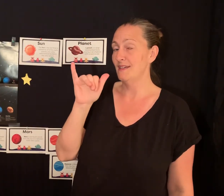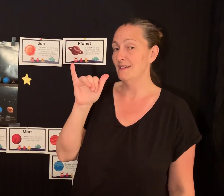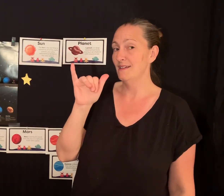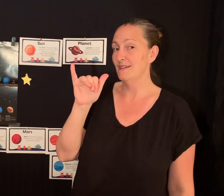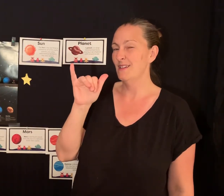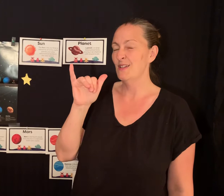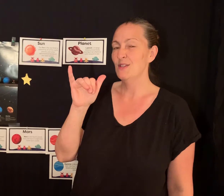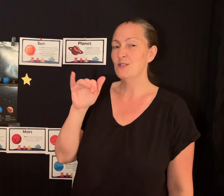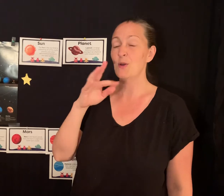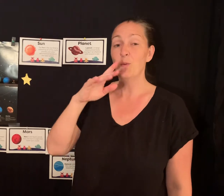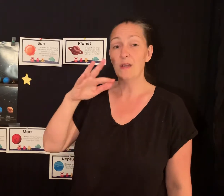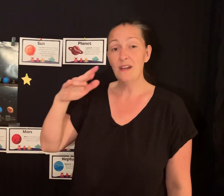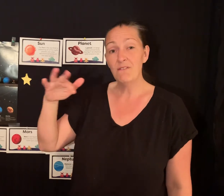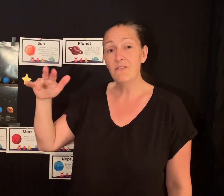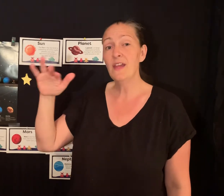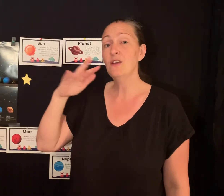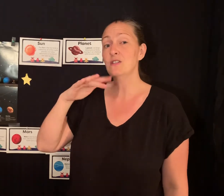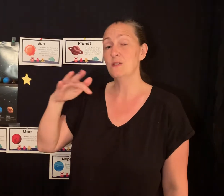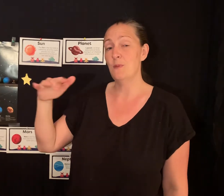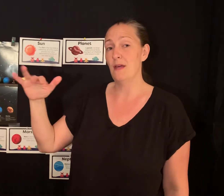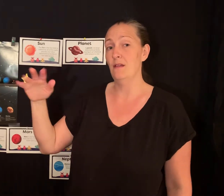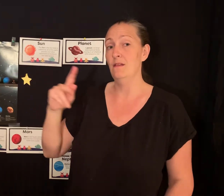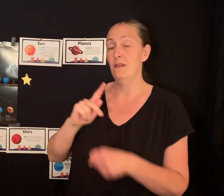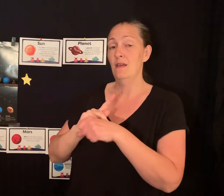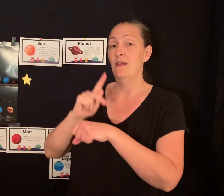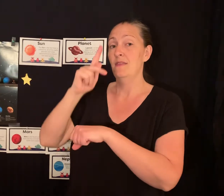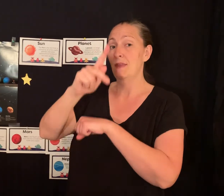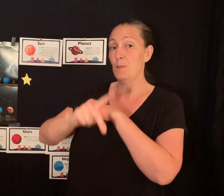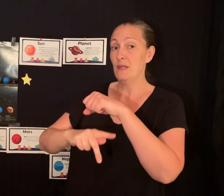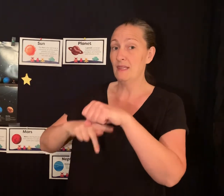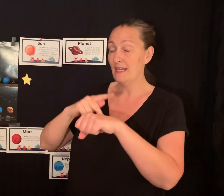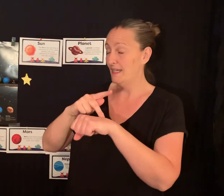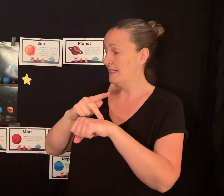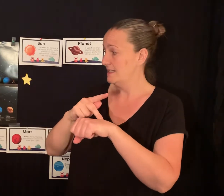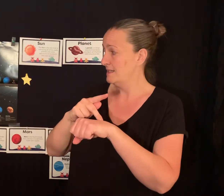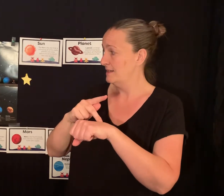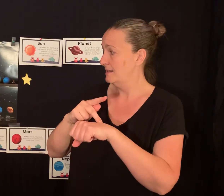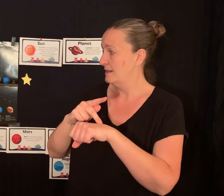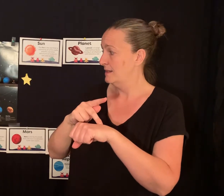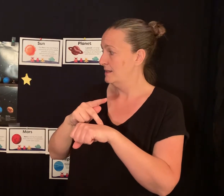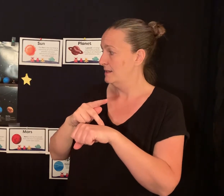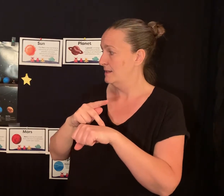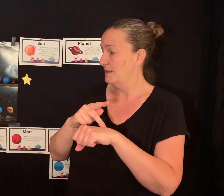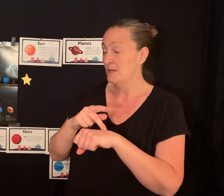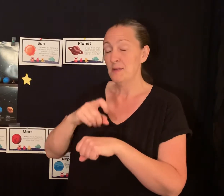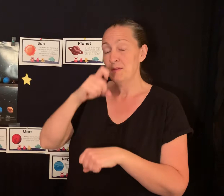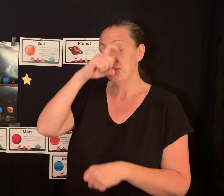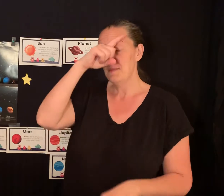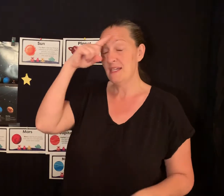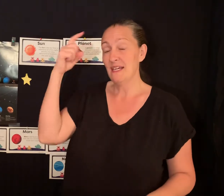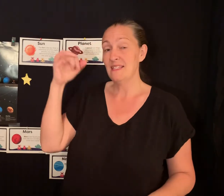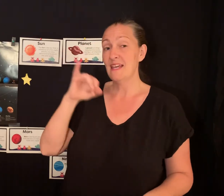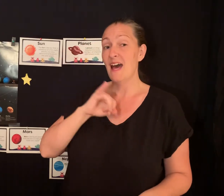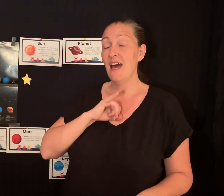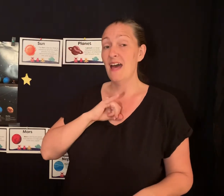So, we're going to fingerspell the planet, because I